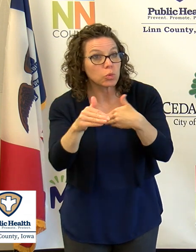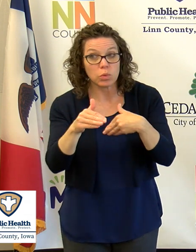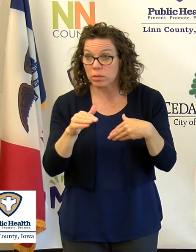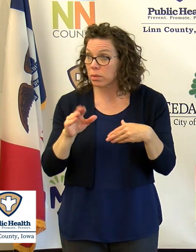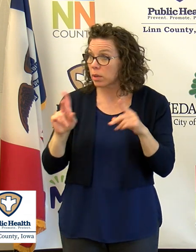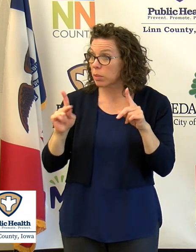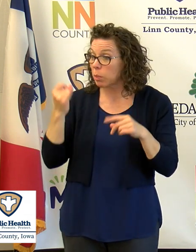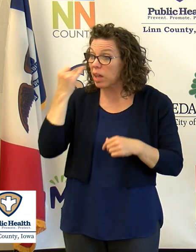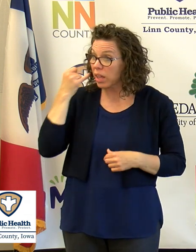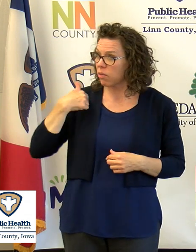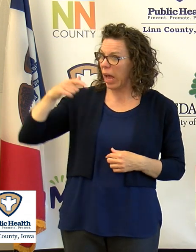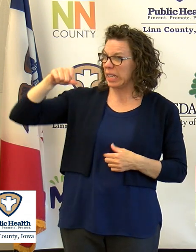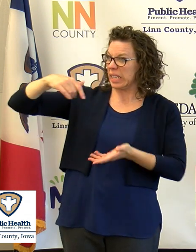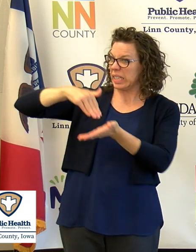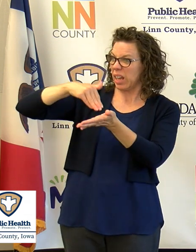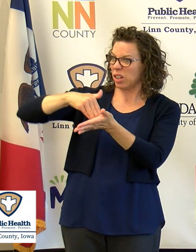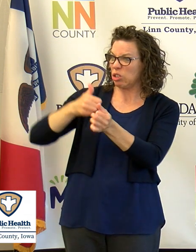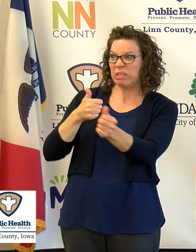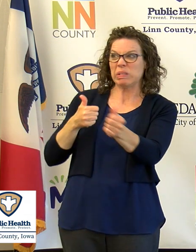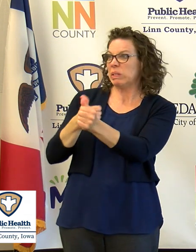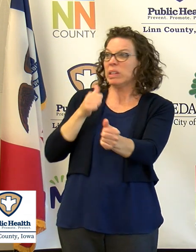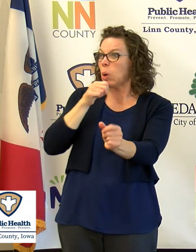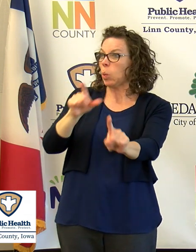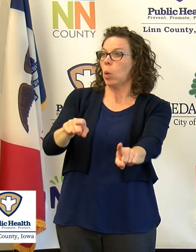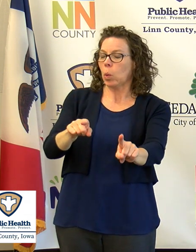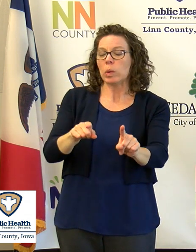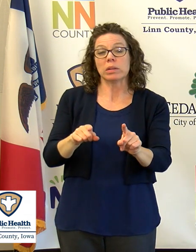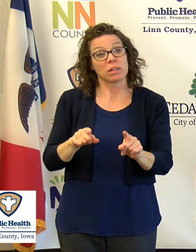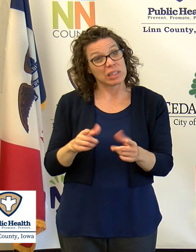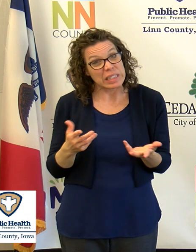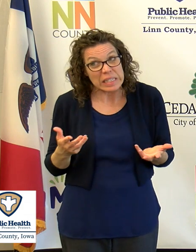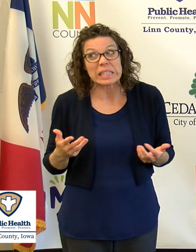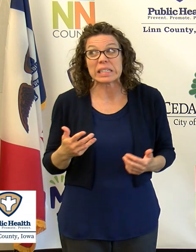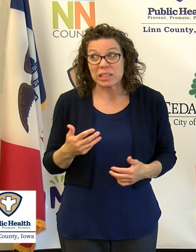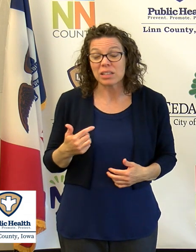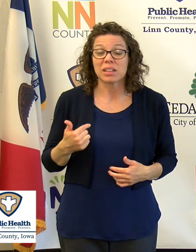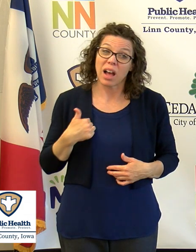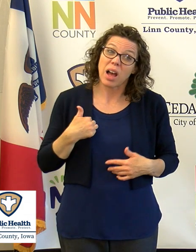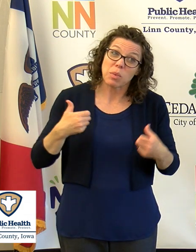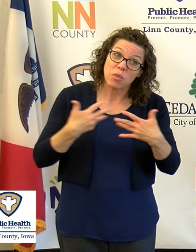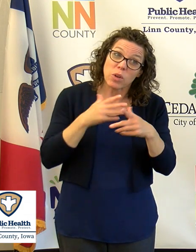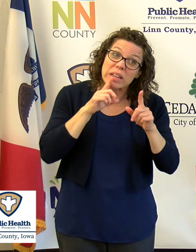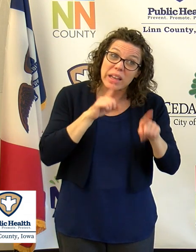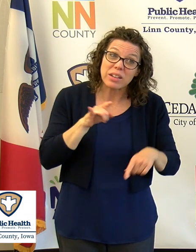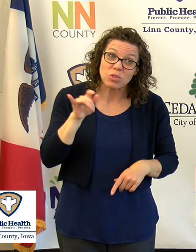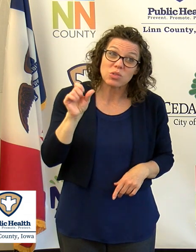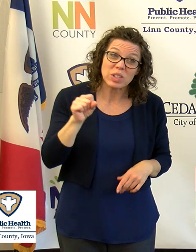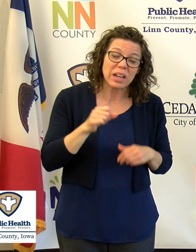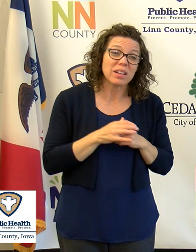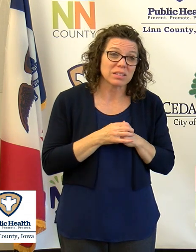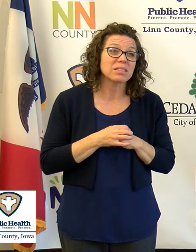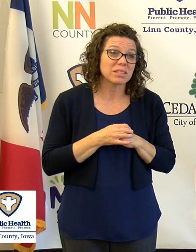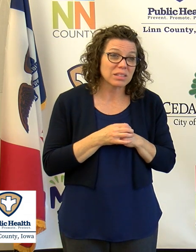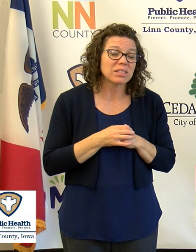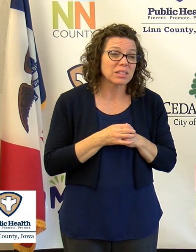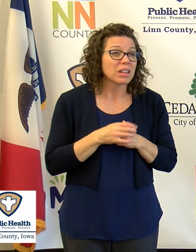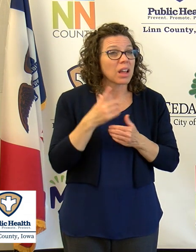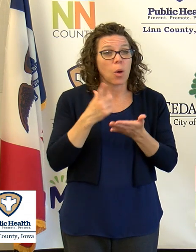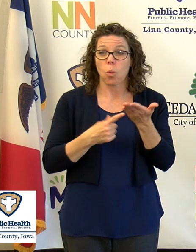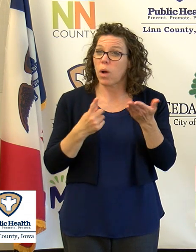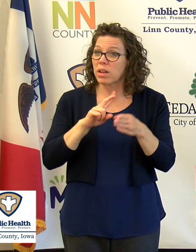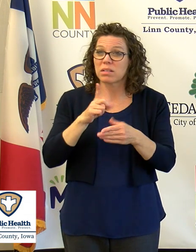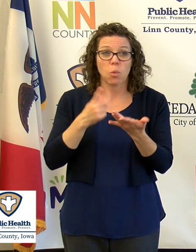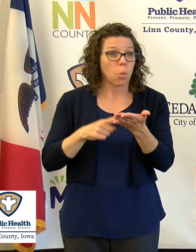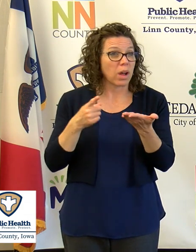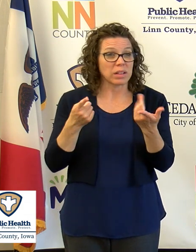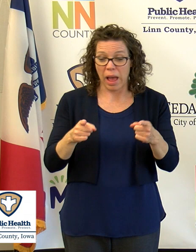appropriate medical care when they actually need it? And the answer to that is probably yes. I think we're consistent with what's going on nationwide,